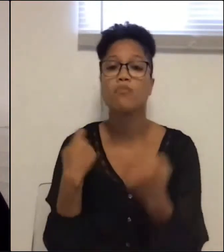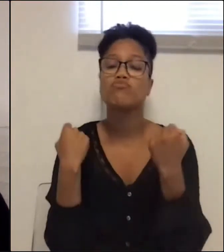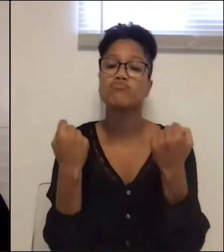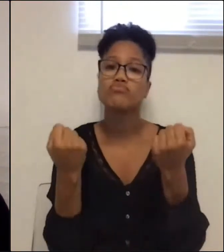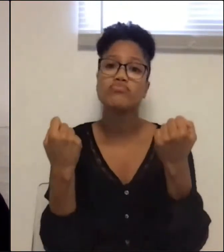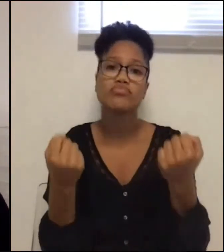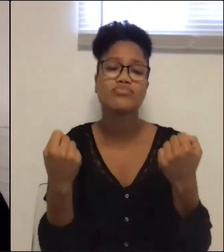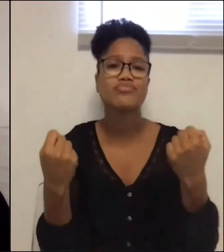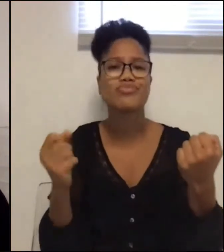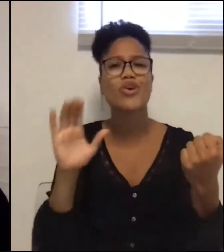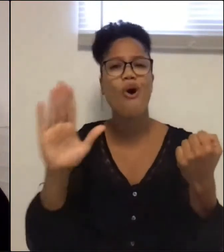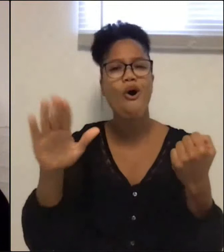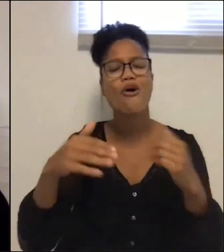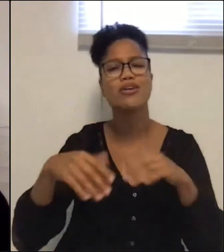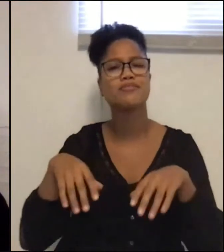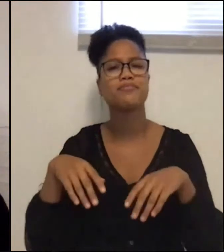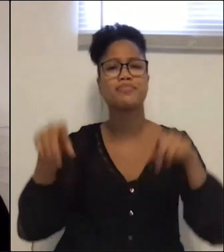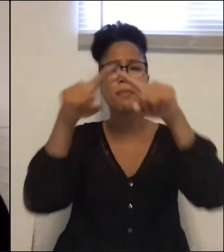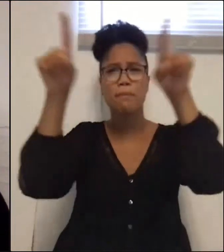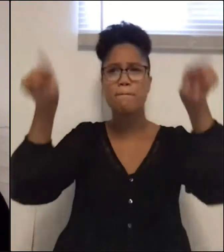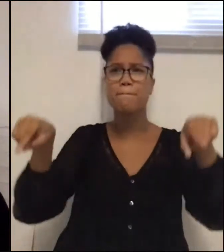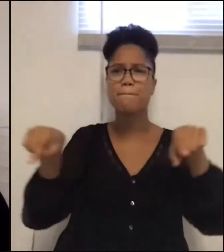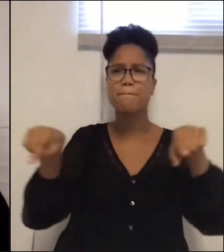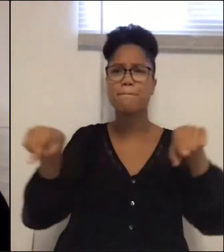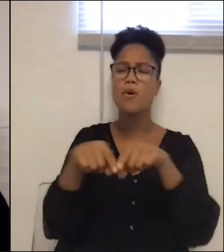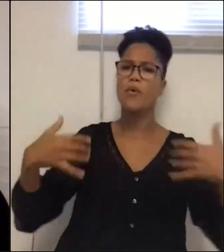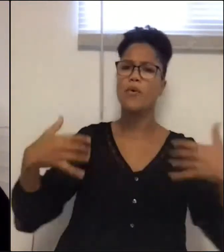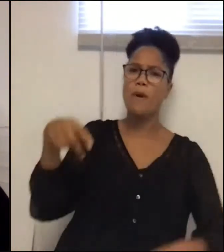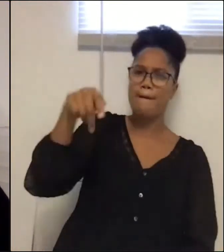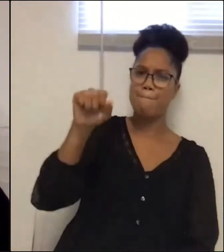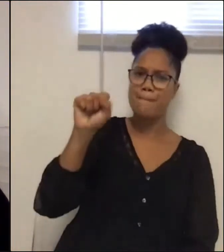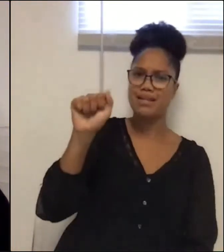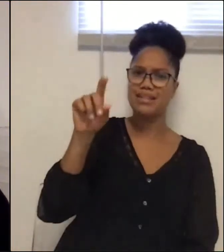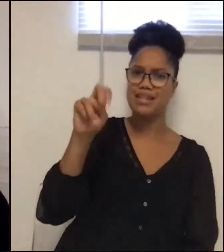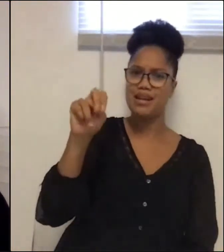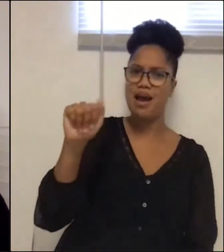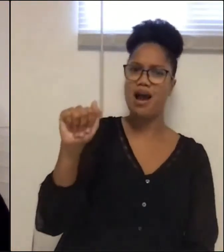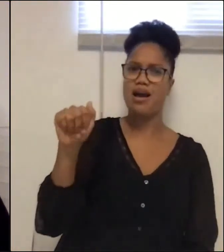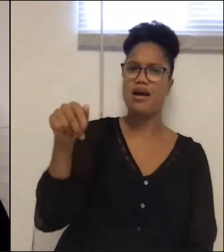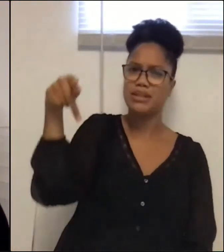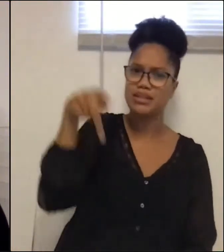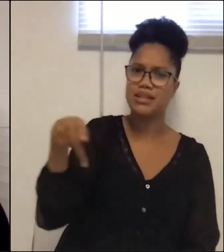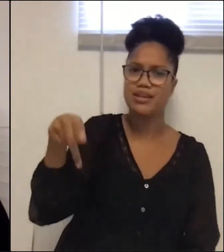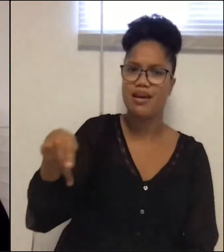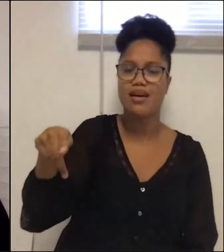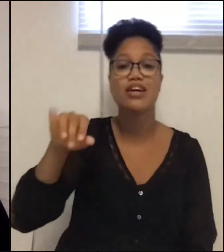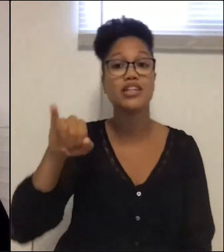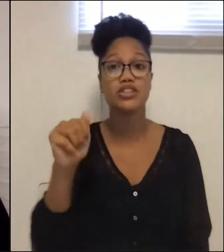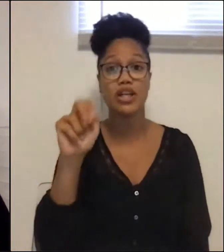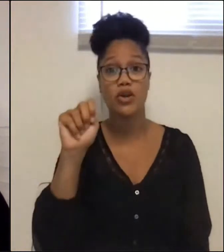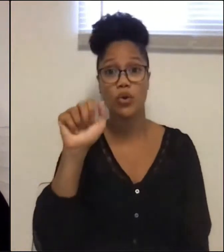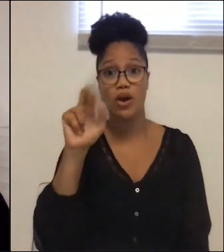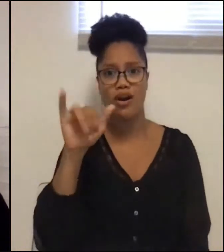peculiar highway sign painted Pasadena. January, you know I'm nowhere near.